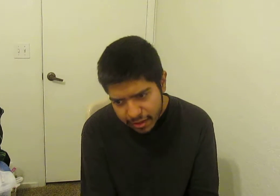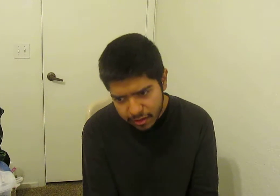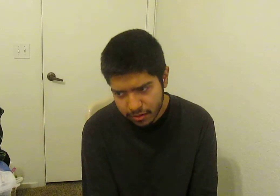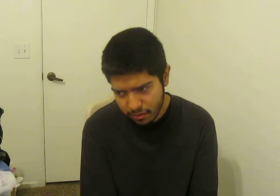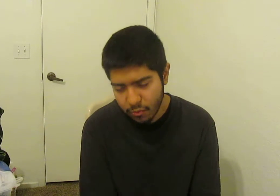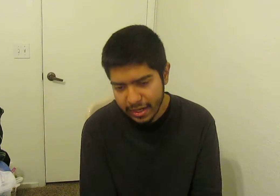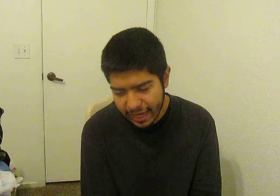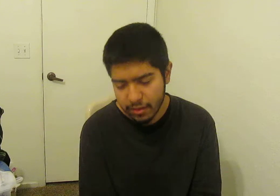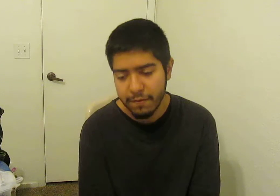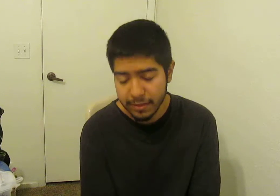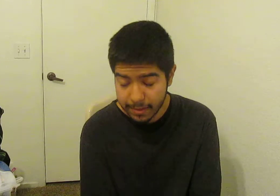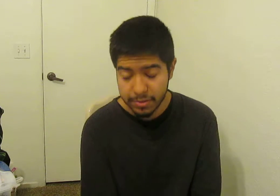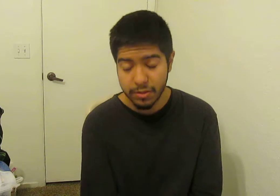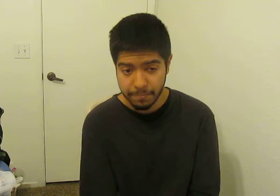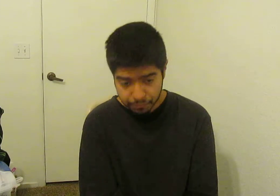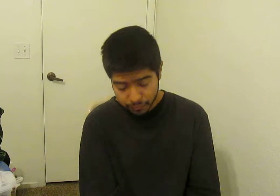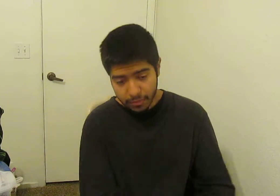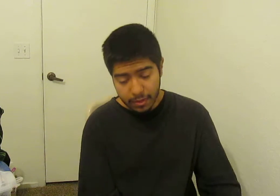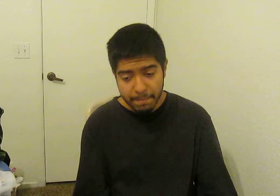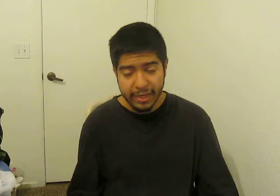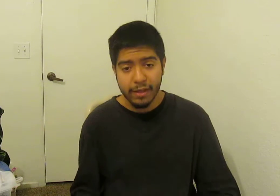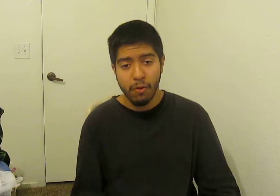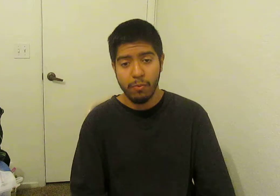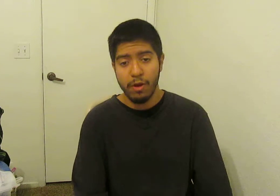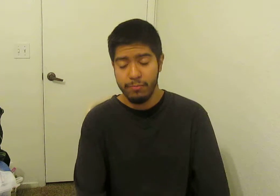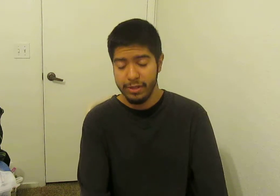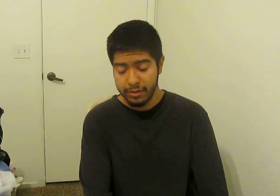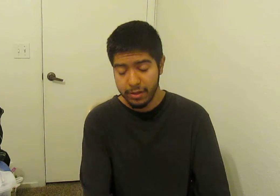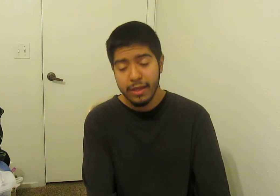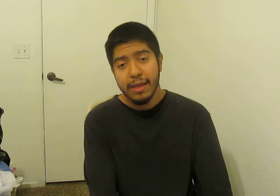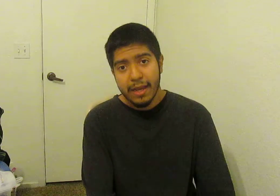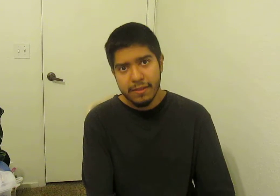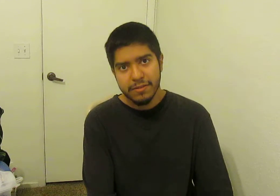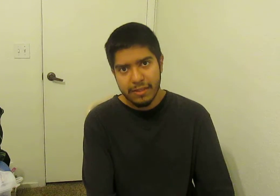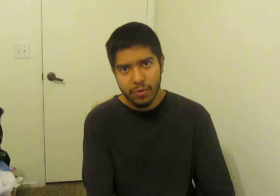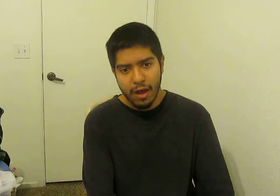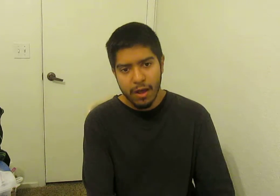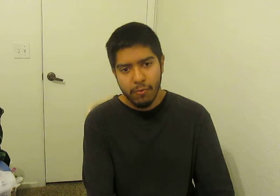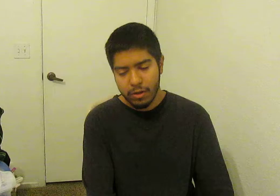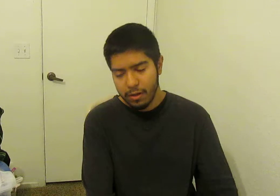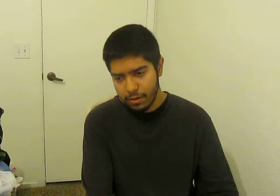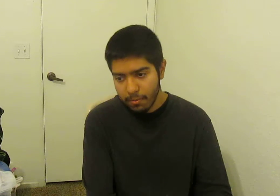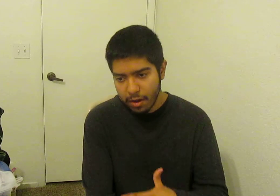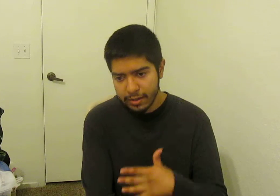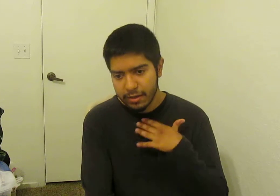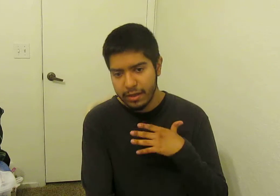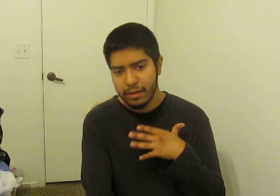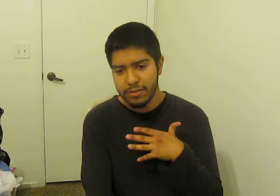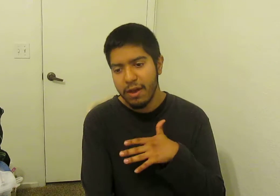a good way to end off the episode, making it overall pretty good. And then the scenes where Amon and Kaneki are talking